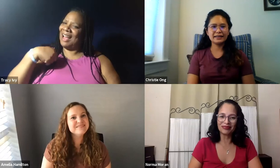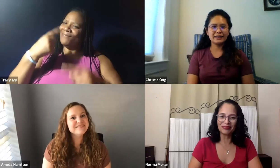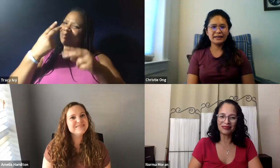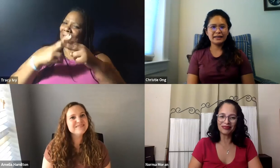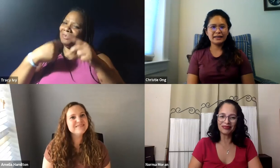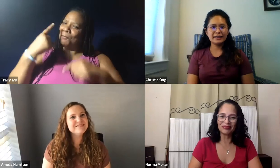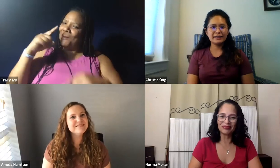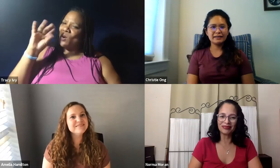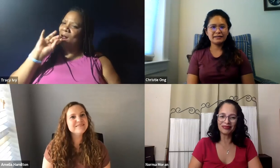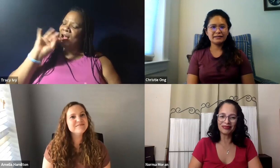unique experience.